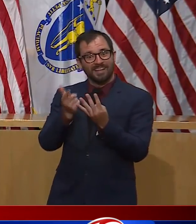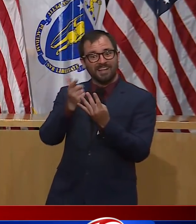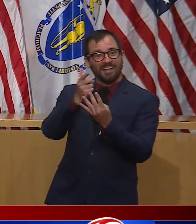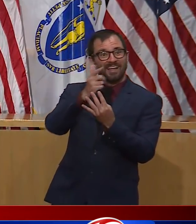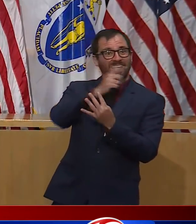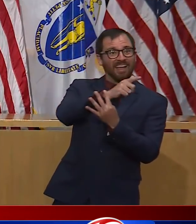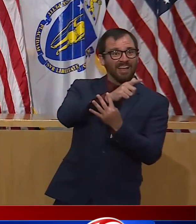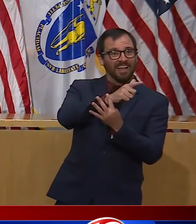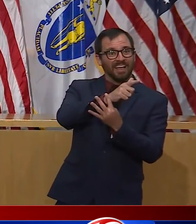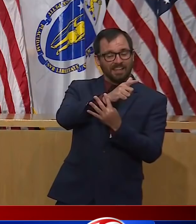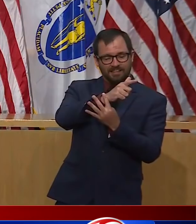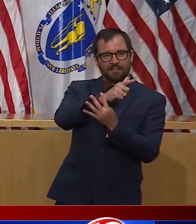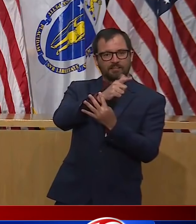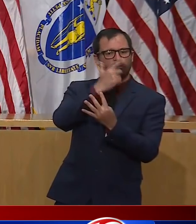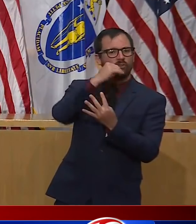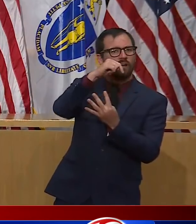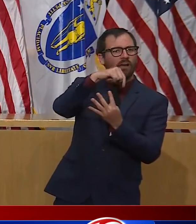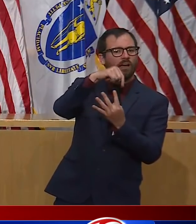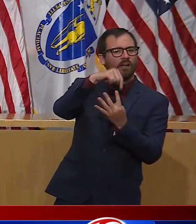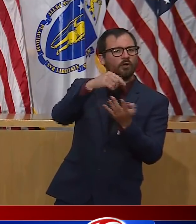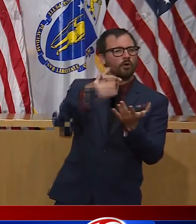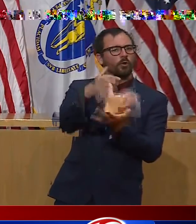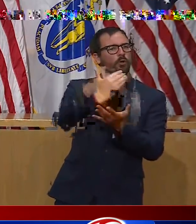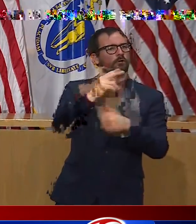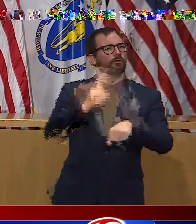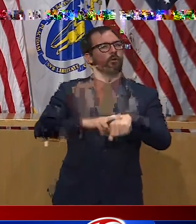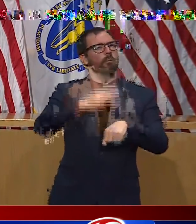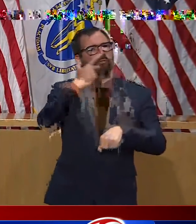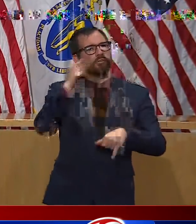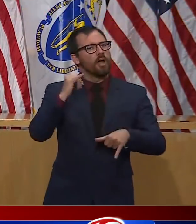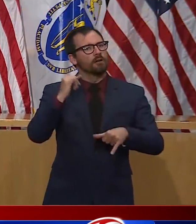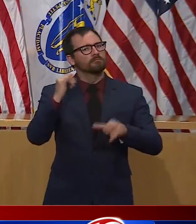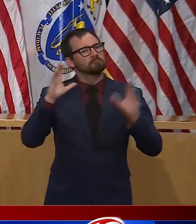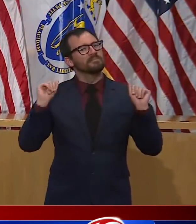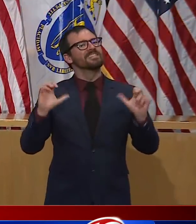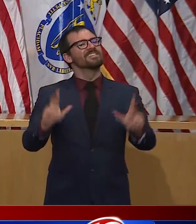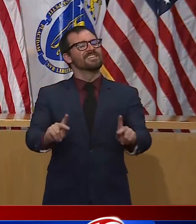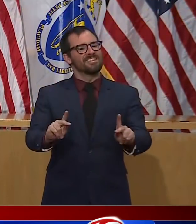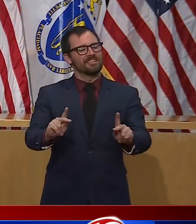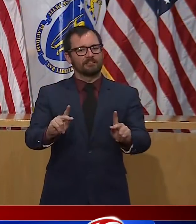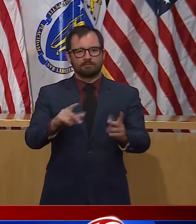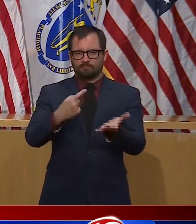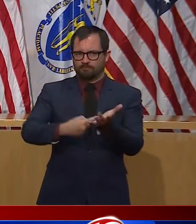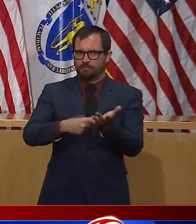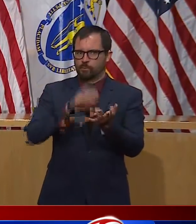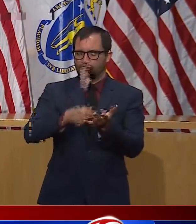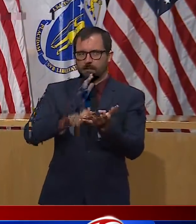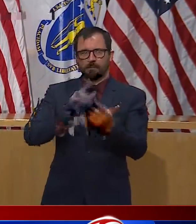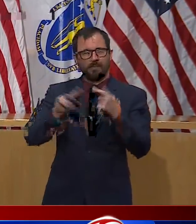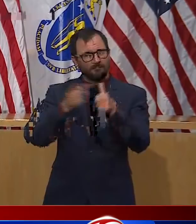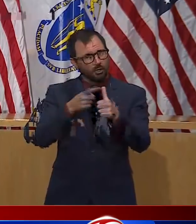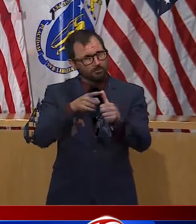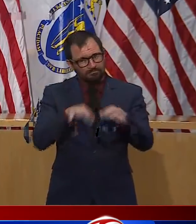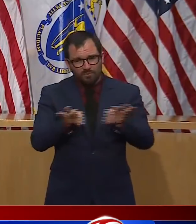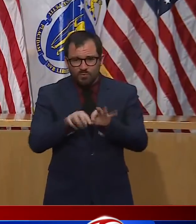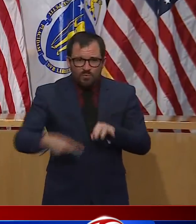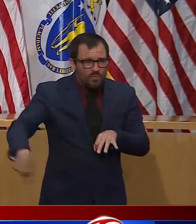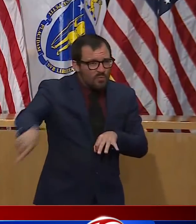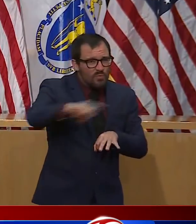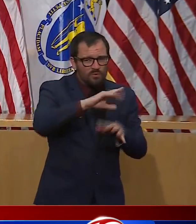Our collective success depends on everyone, government, the private sector, and especially individuals